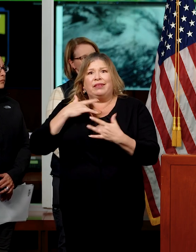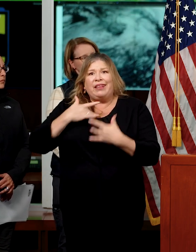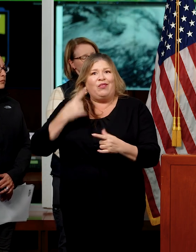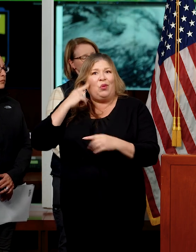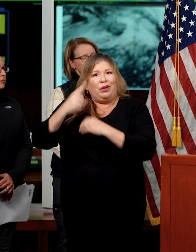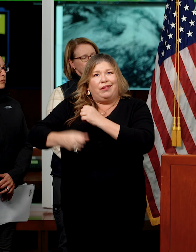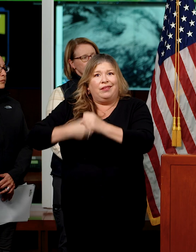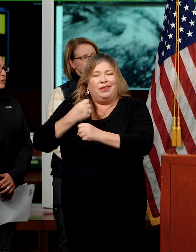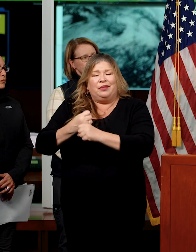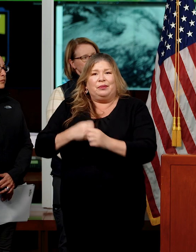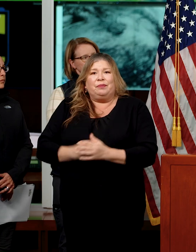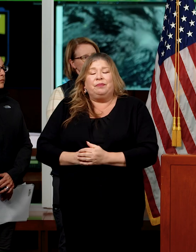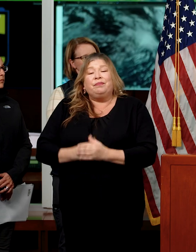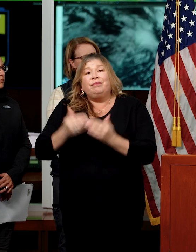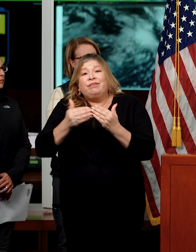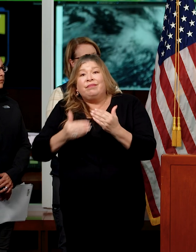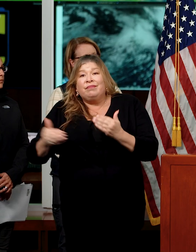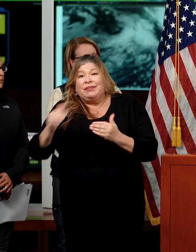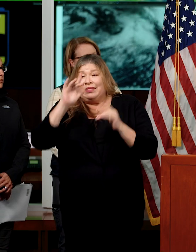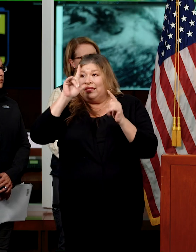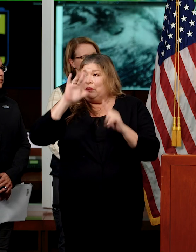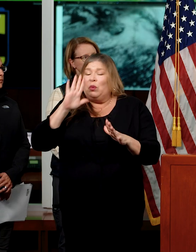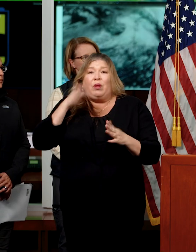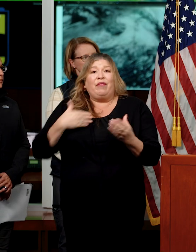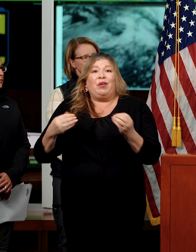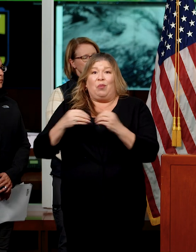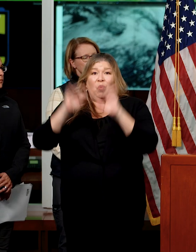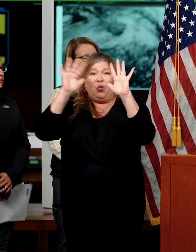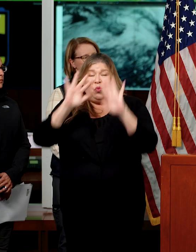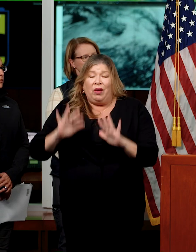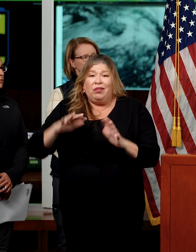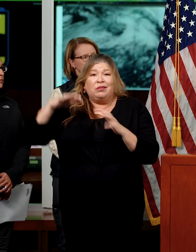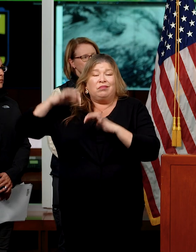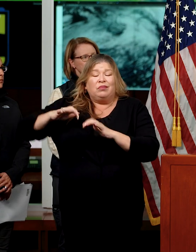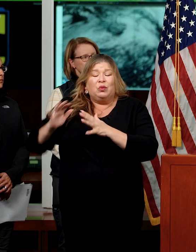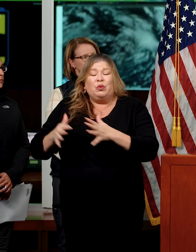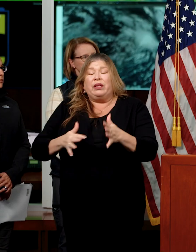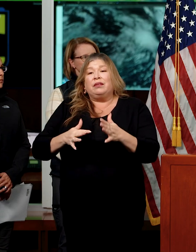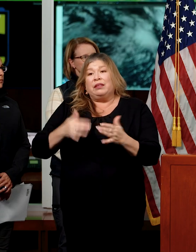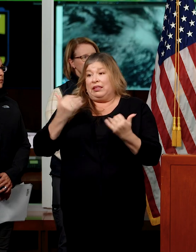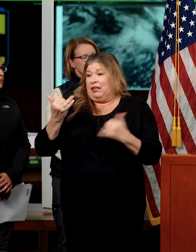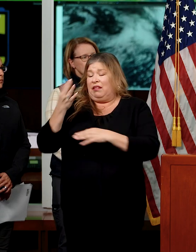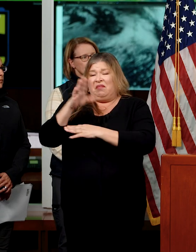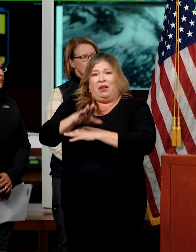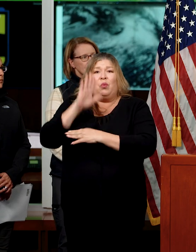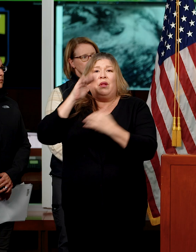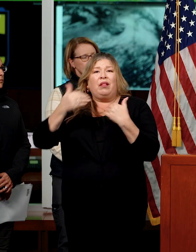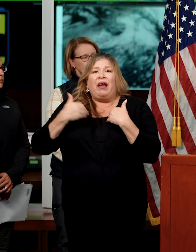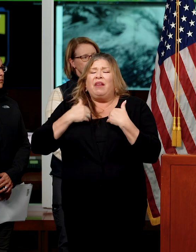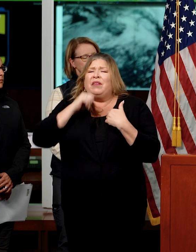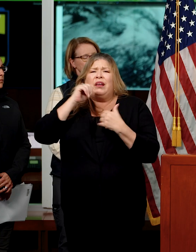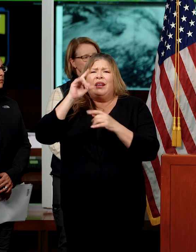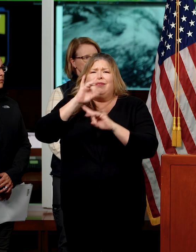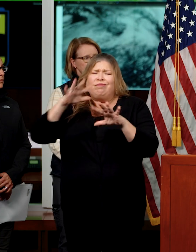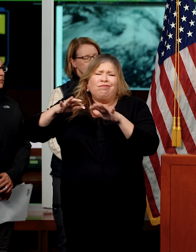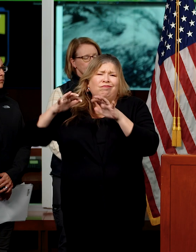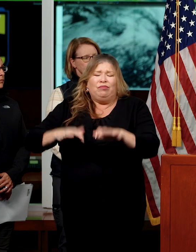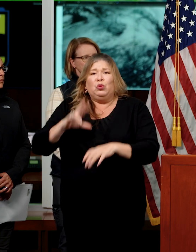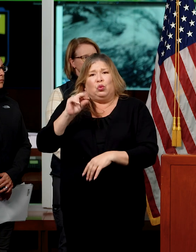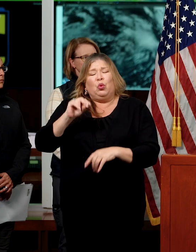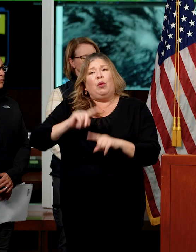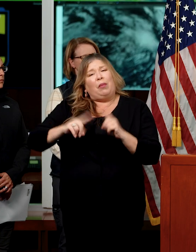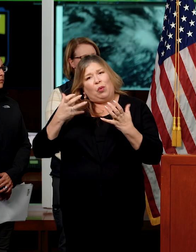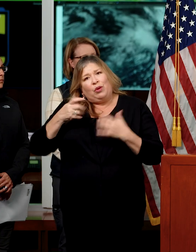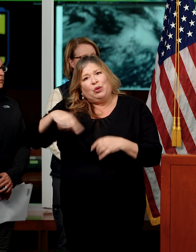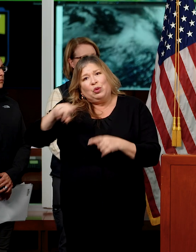additional storm systems. The first is arriving today, not expecting this one to be overly significant, but I want everyone to really focus